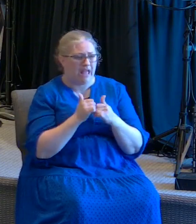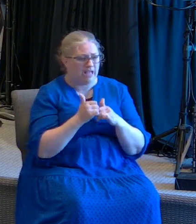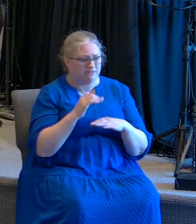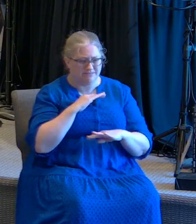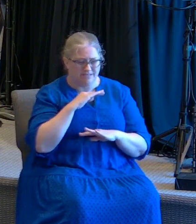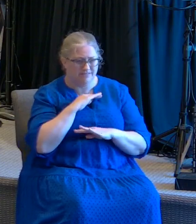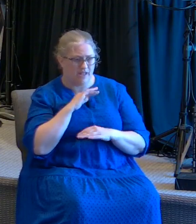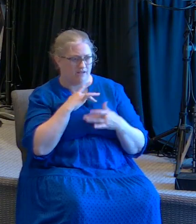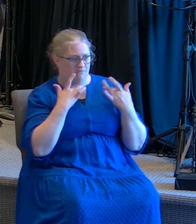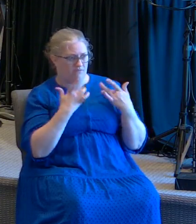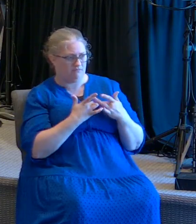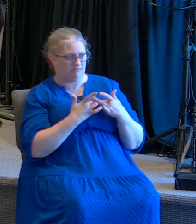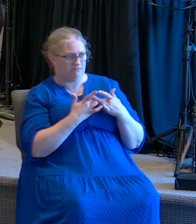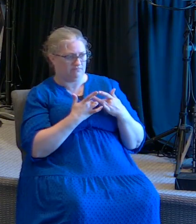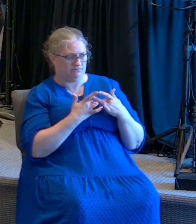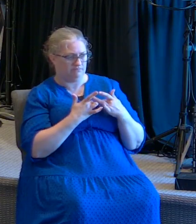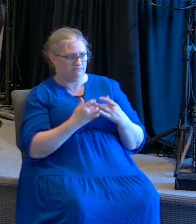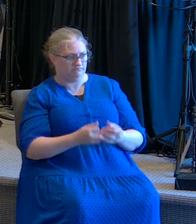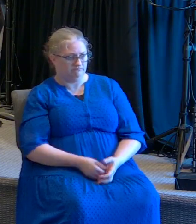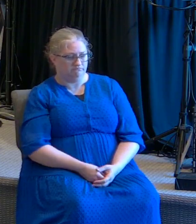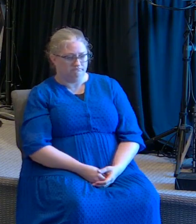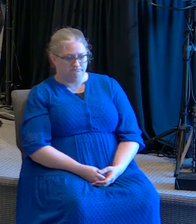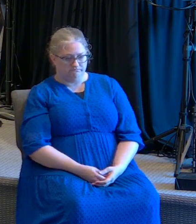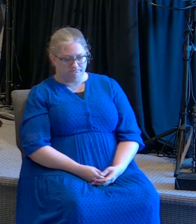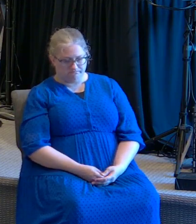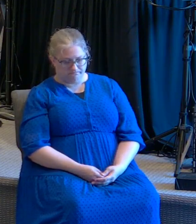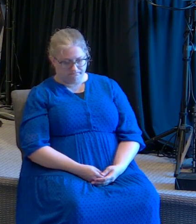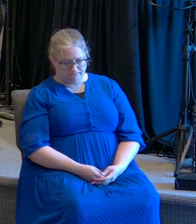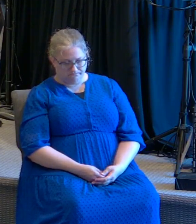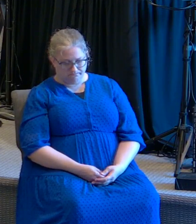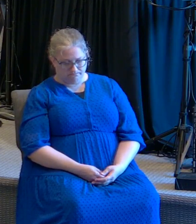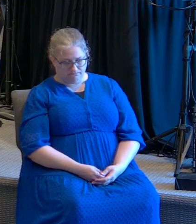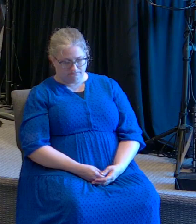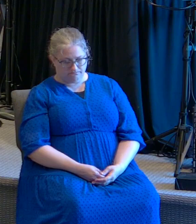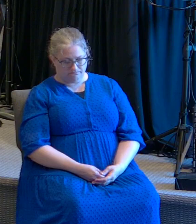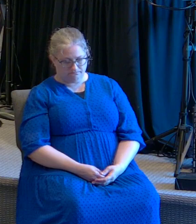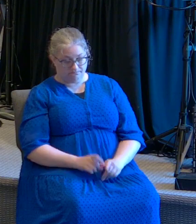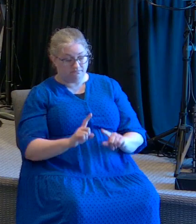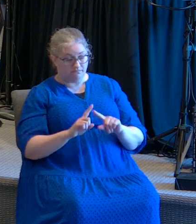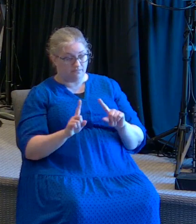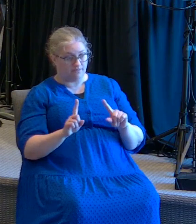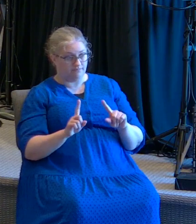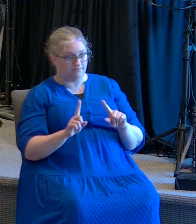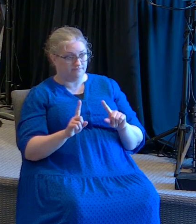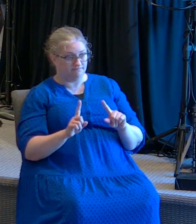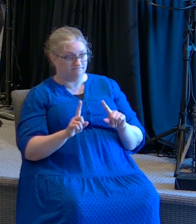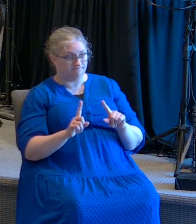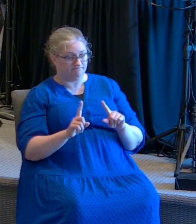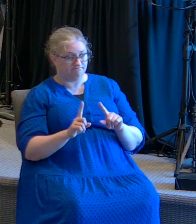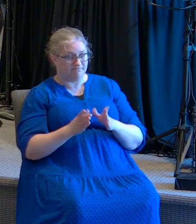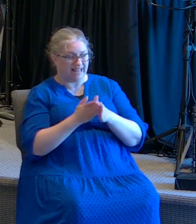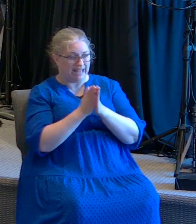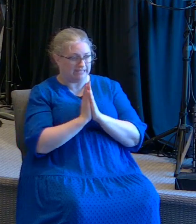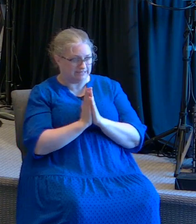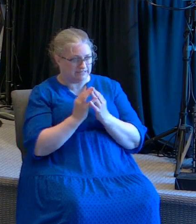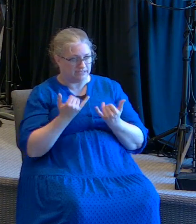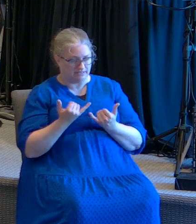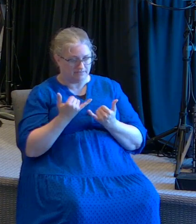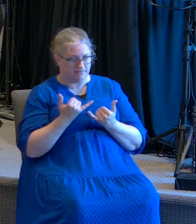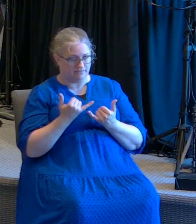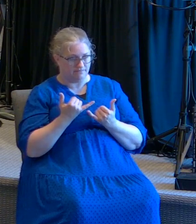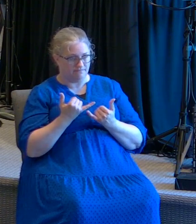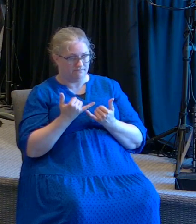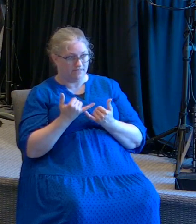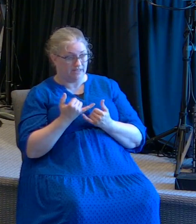su corazón y buscan cómo llenarlo. But I would ask you today the fact that you came